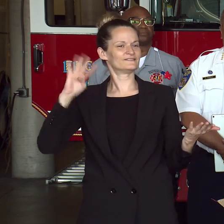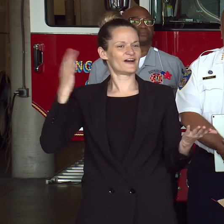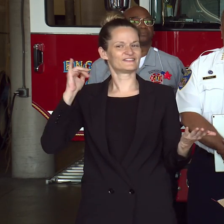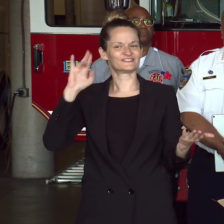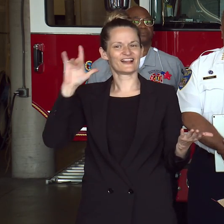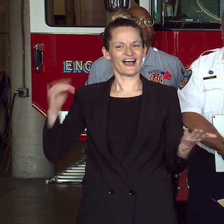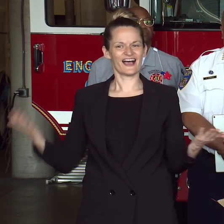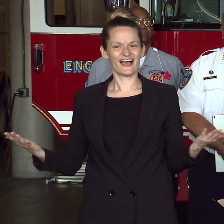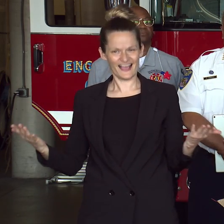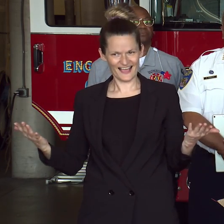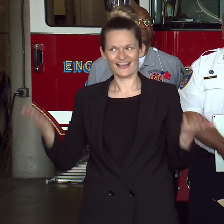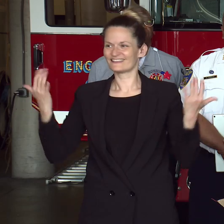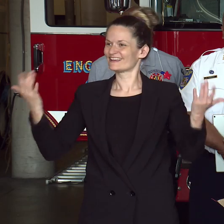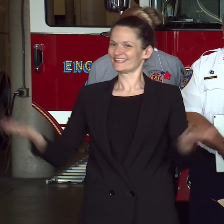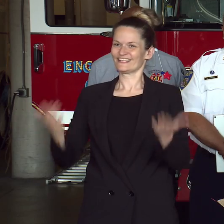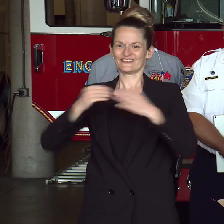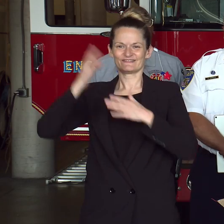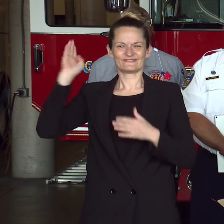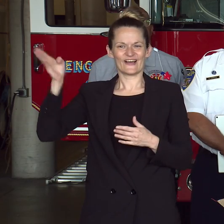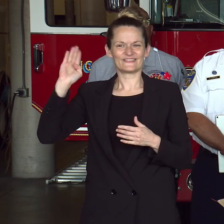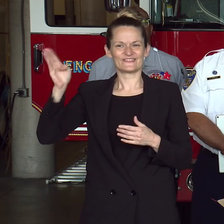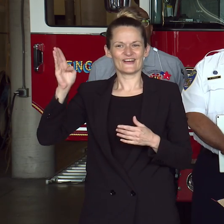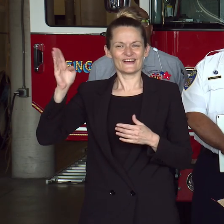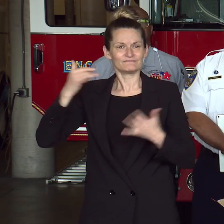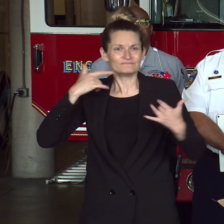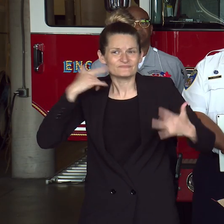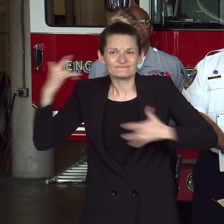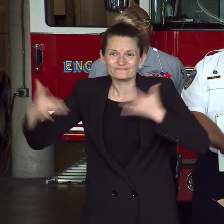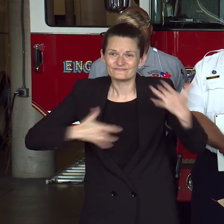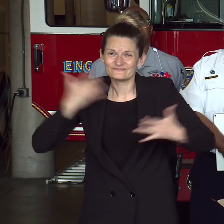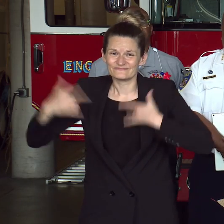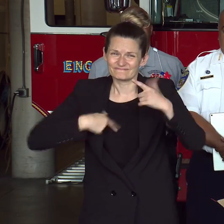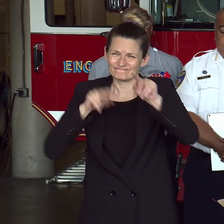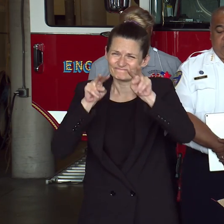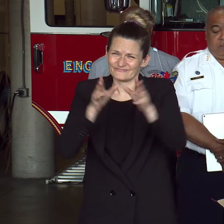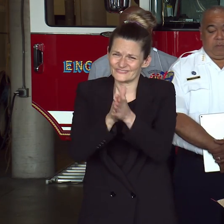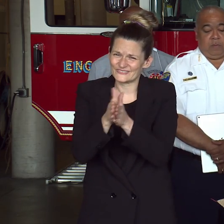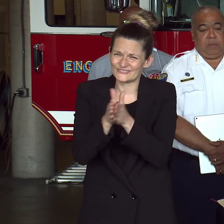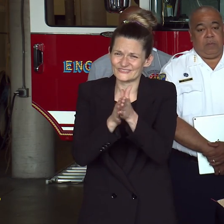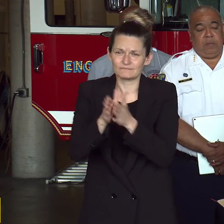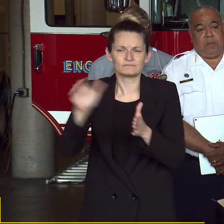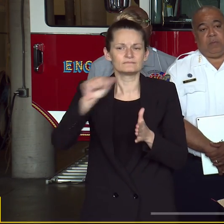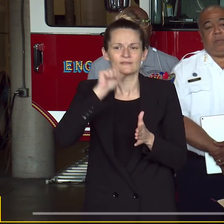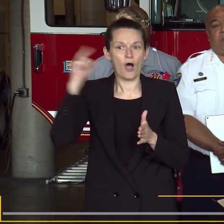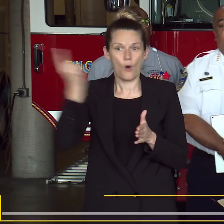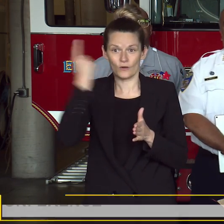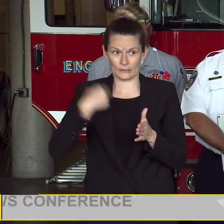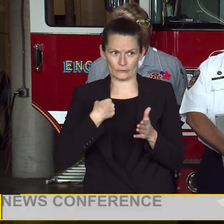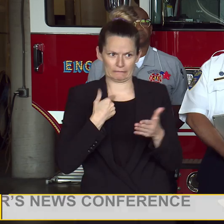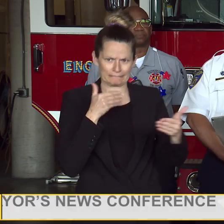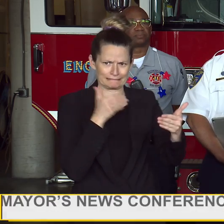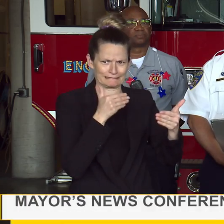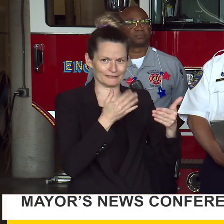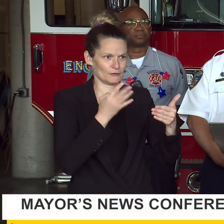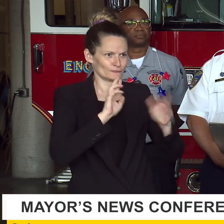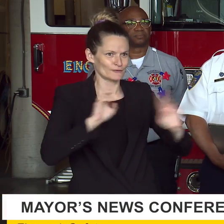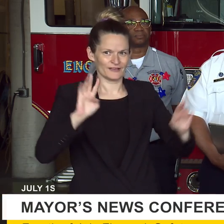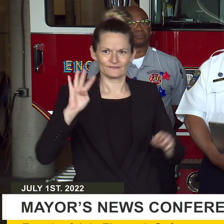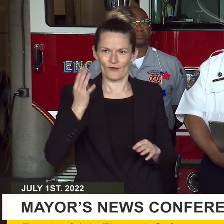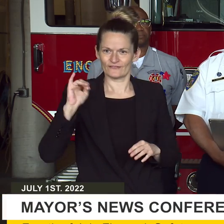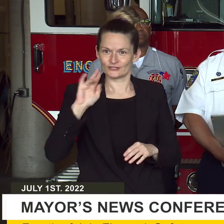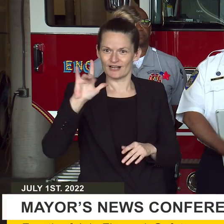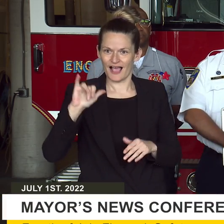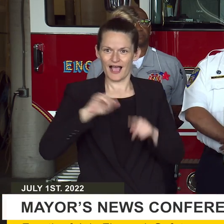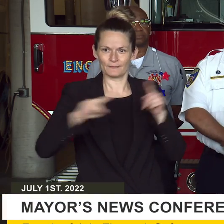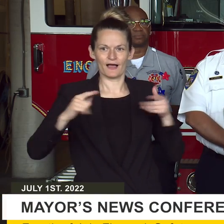Baltimore. It's an exciting time for us here. And not only are we gearing up for the 4th of July, but after two years of not